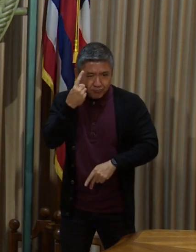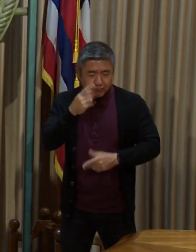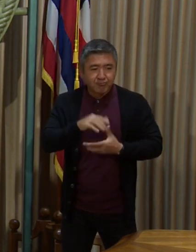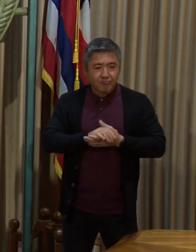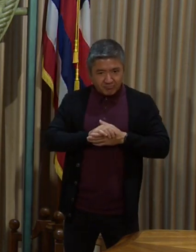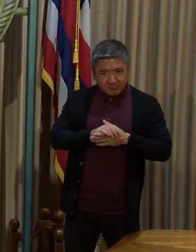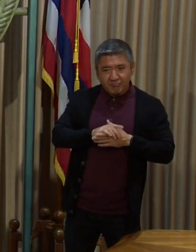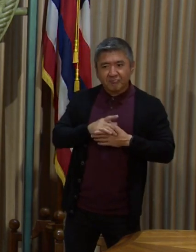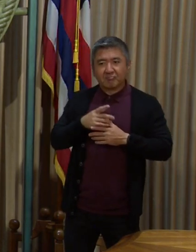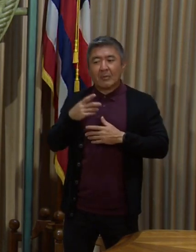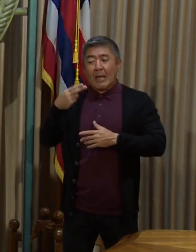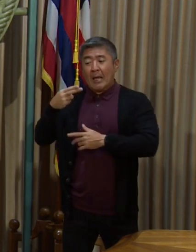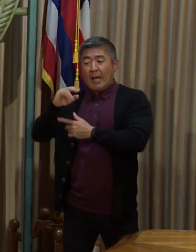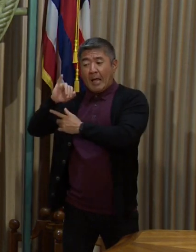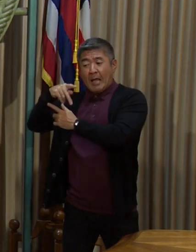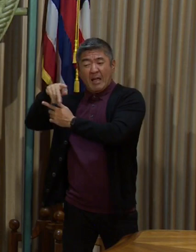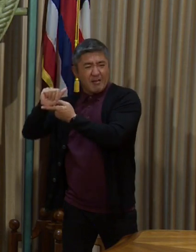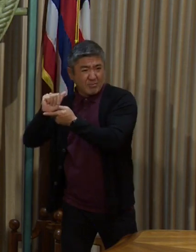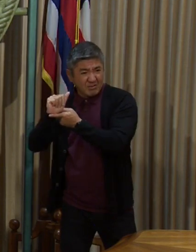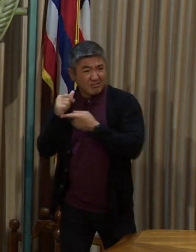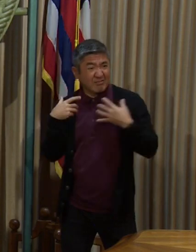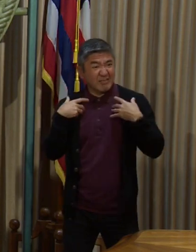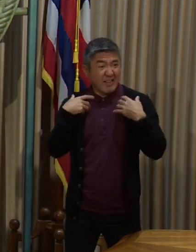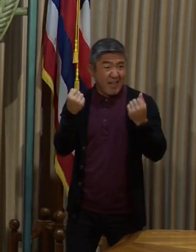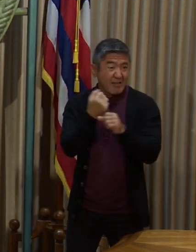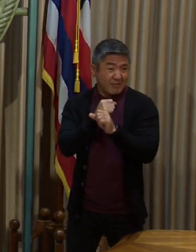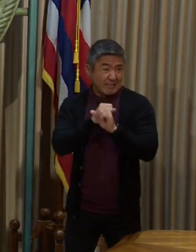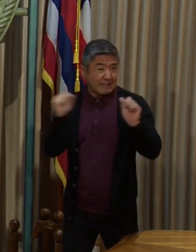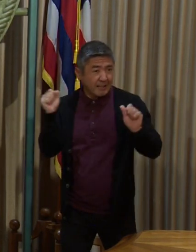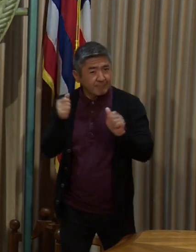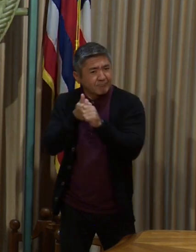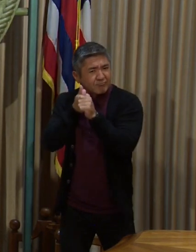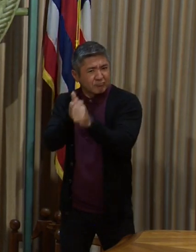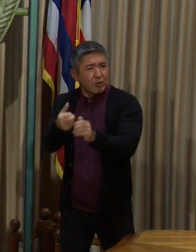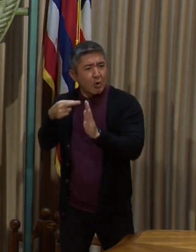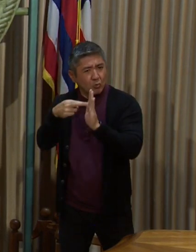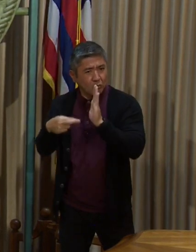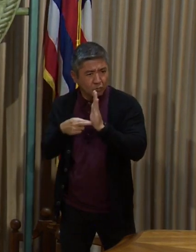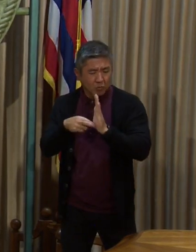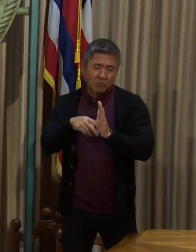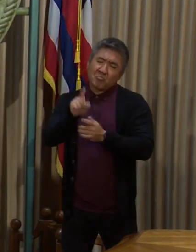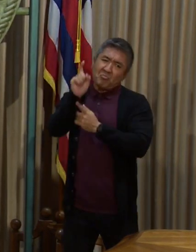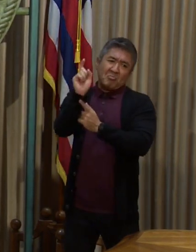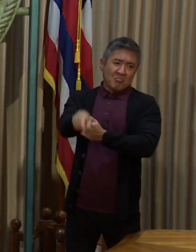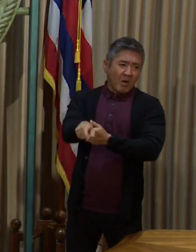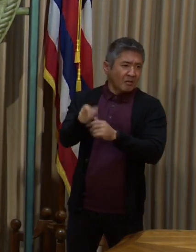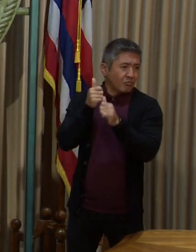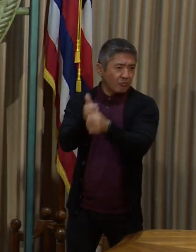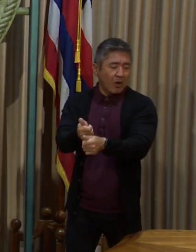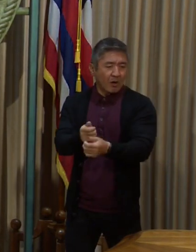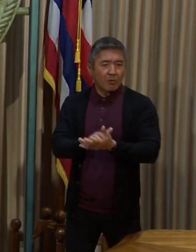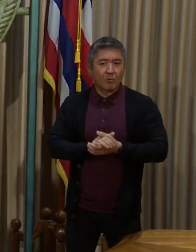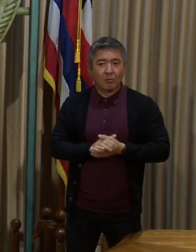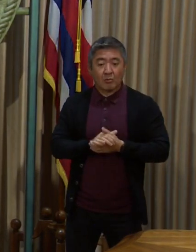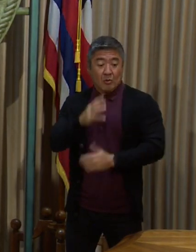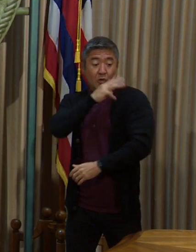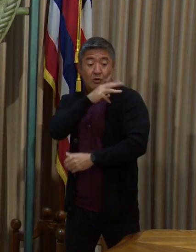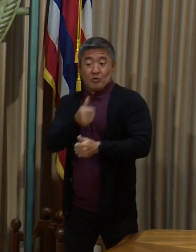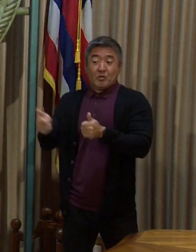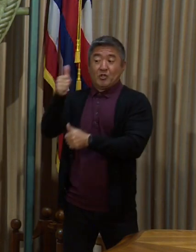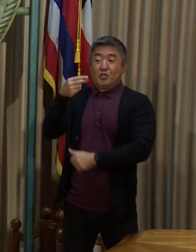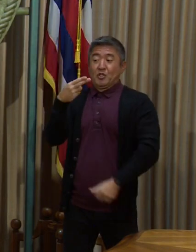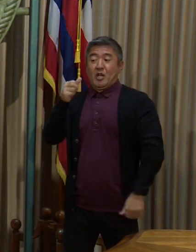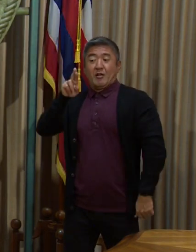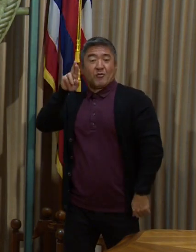on HIPAA compliance. That's the health record safety compliance that is just in statute. mandatory. We've also, General Hara reminded me,